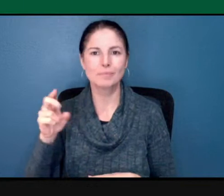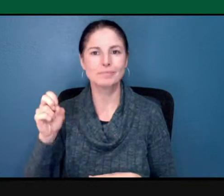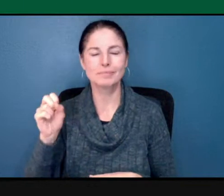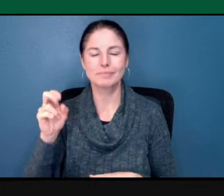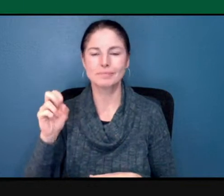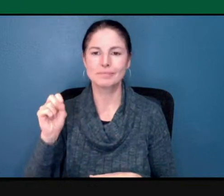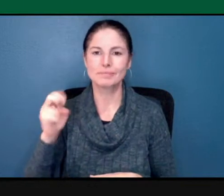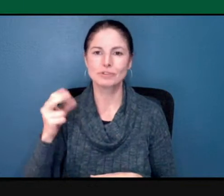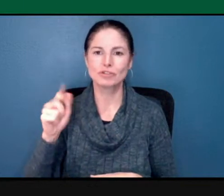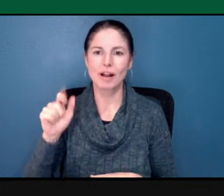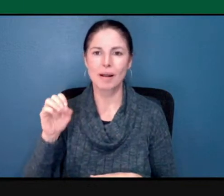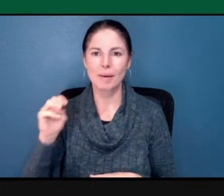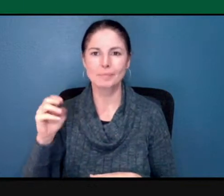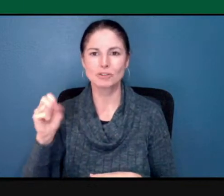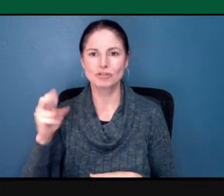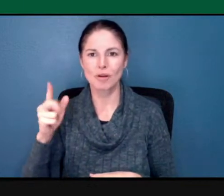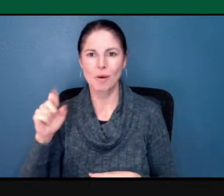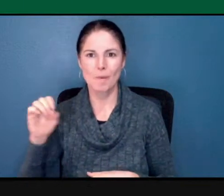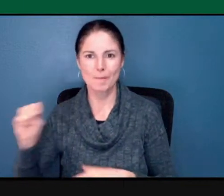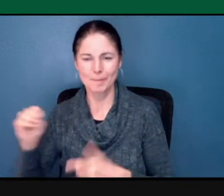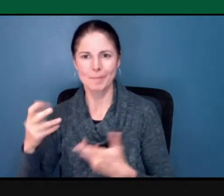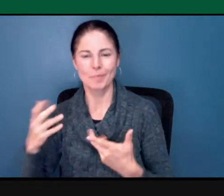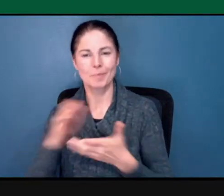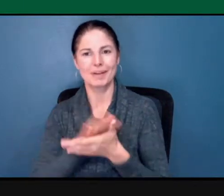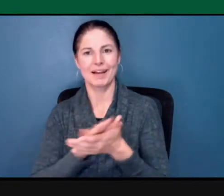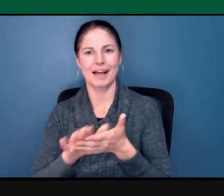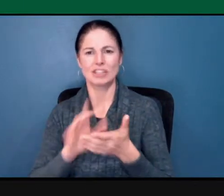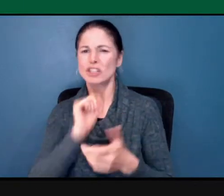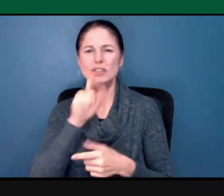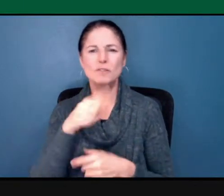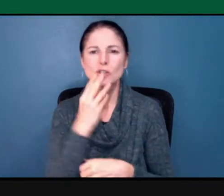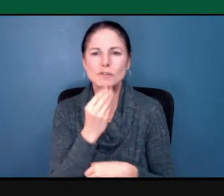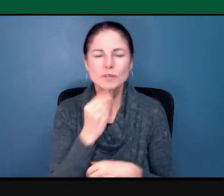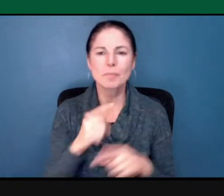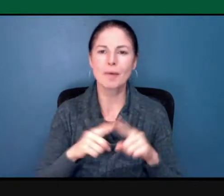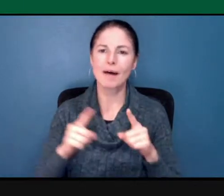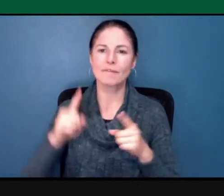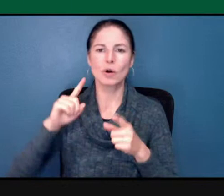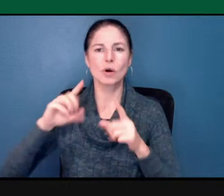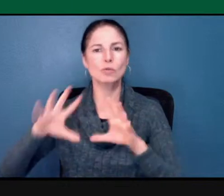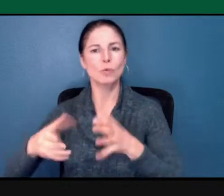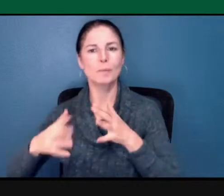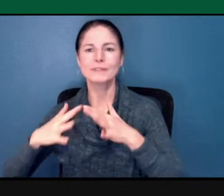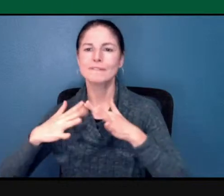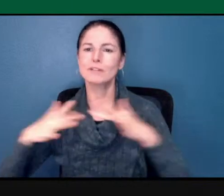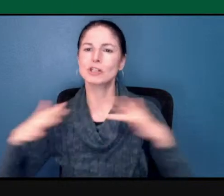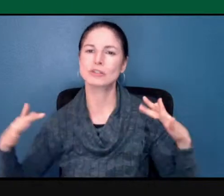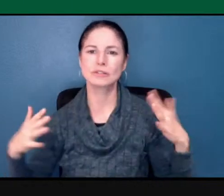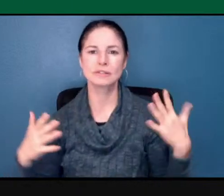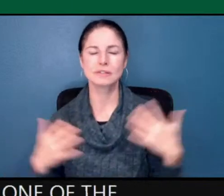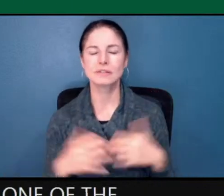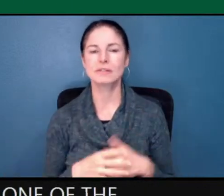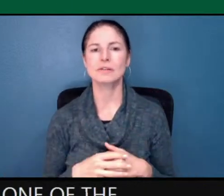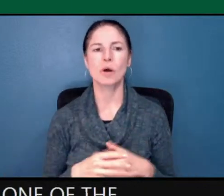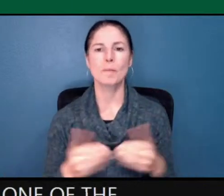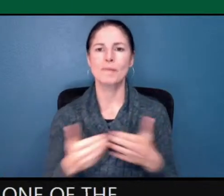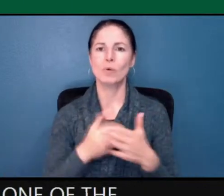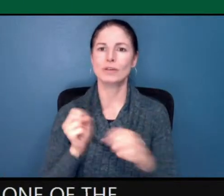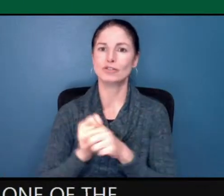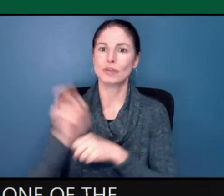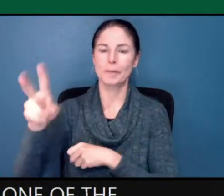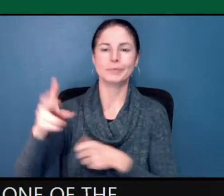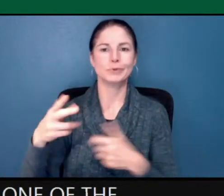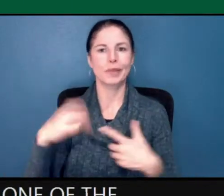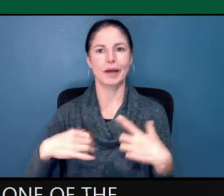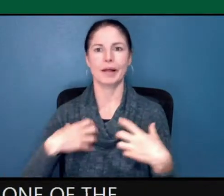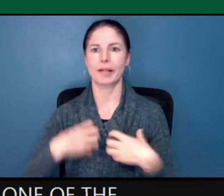are intentionally diverse. And one of the things that we do is before we get to the uncomfortable, which is really critical, before